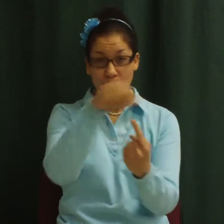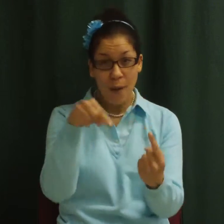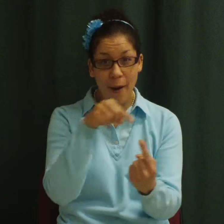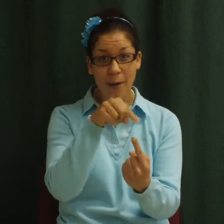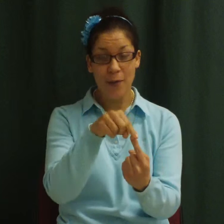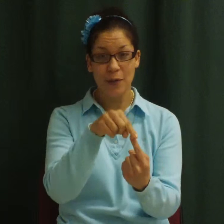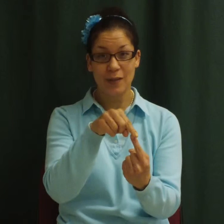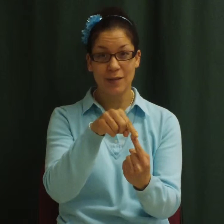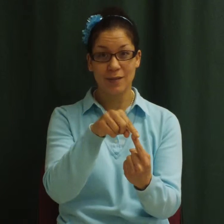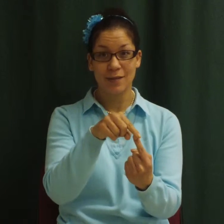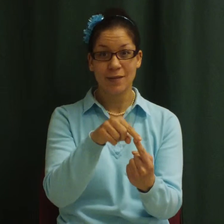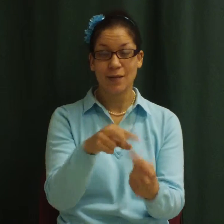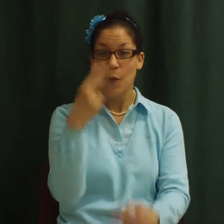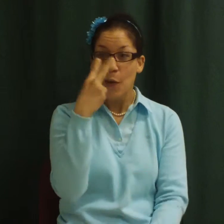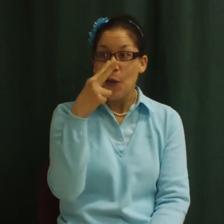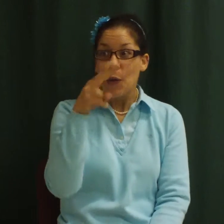Look at the big raindrops.